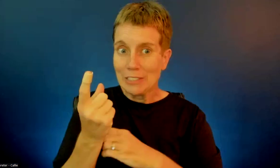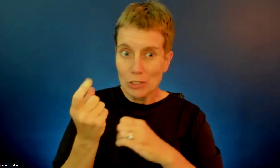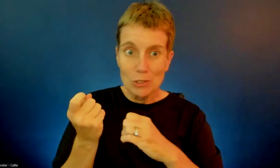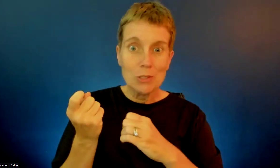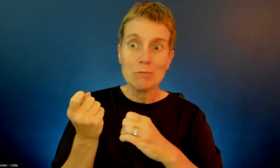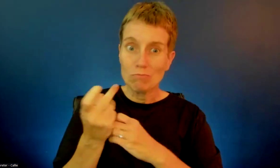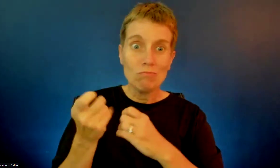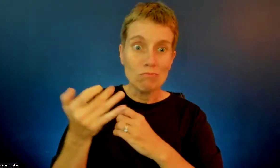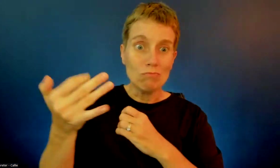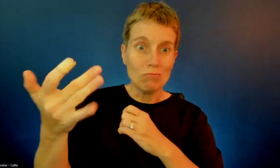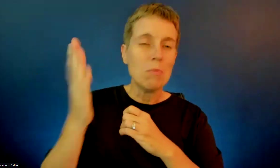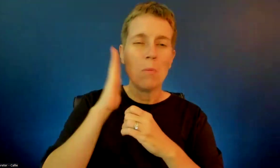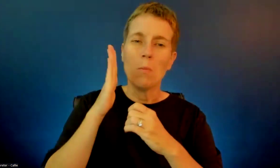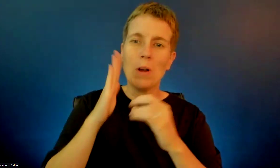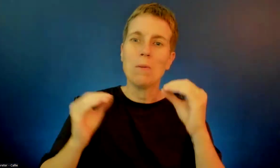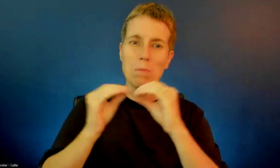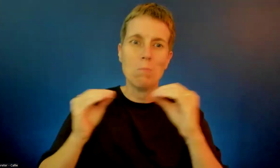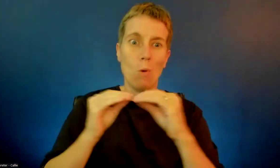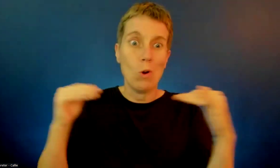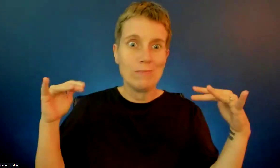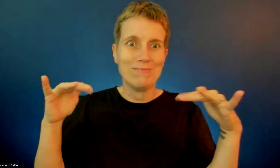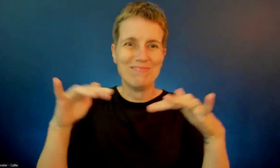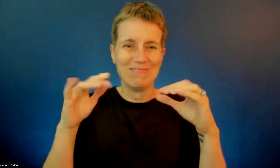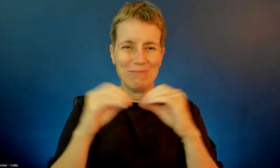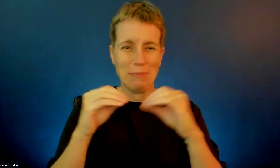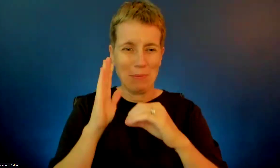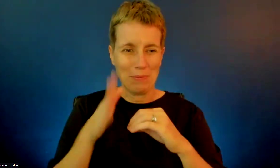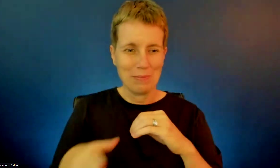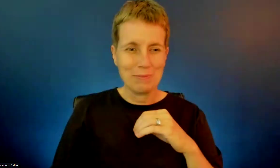that we'll have a bigger and better crowd and make it an even better event.